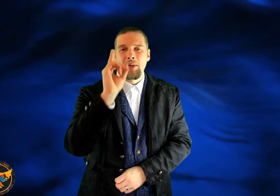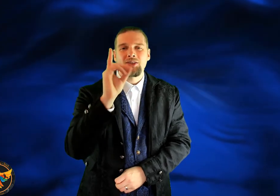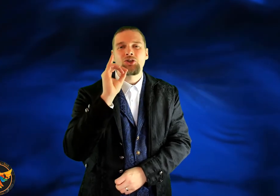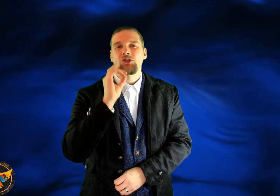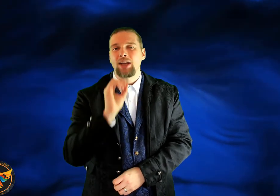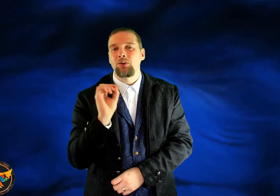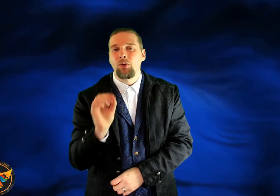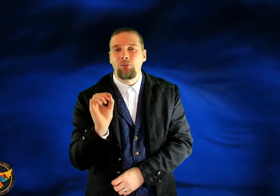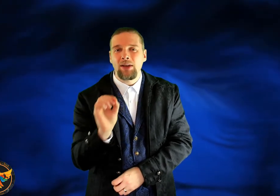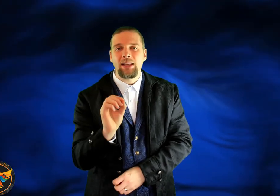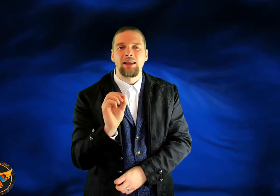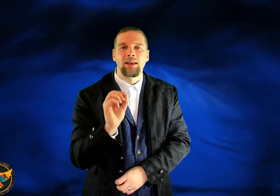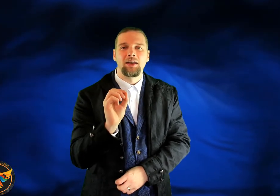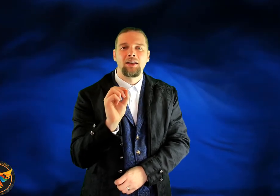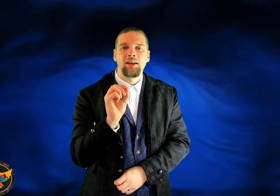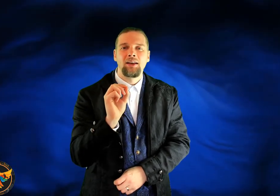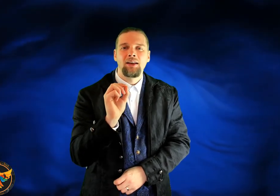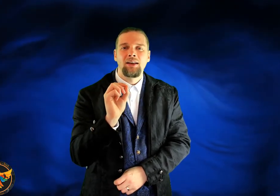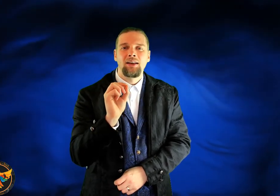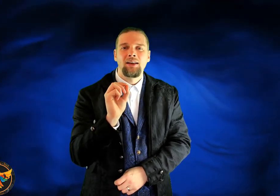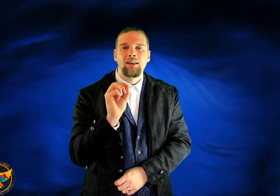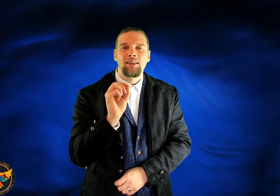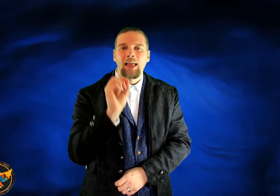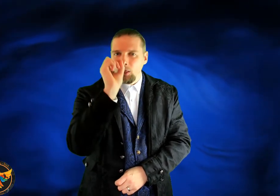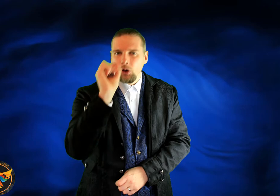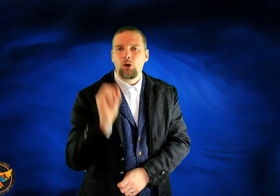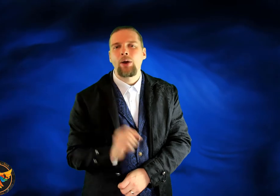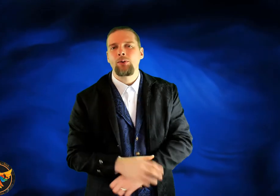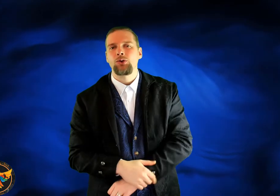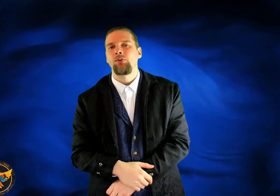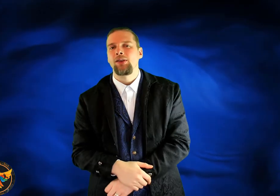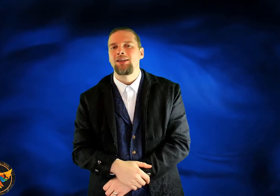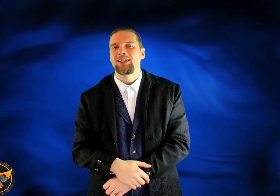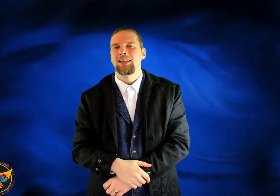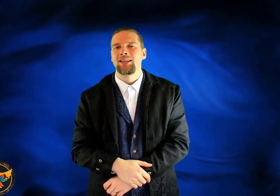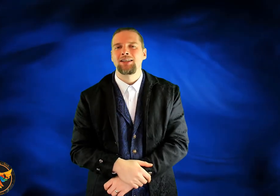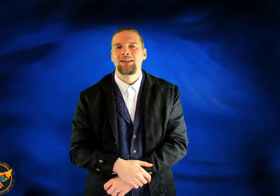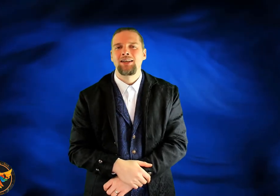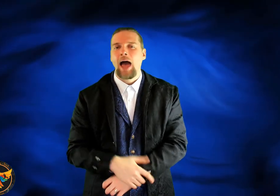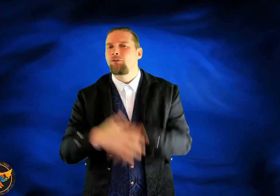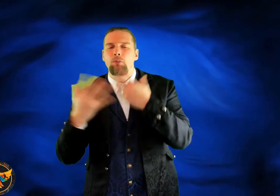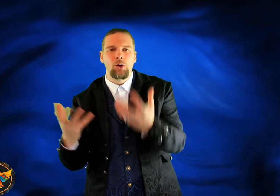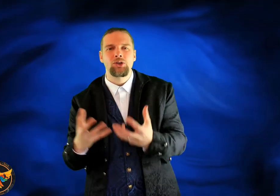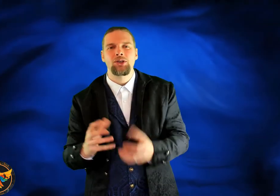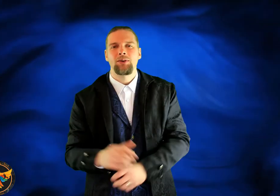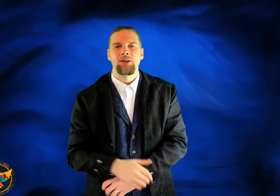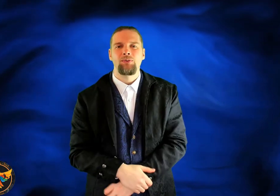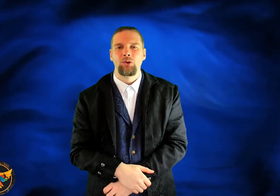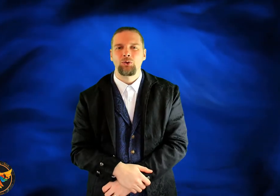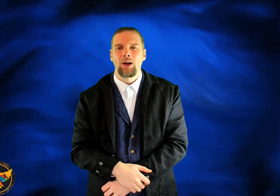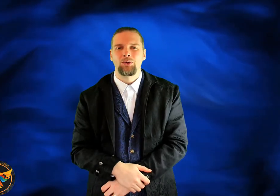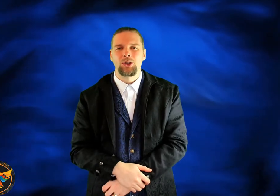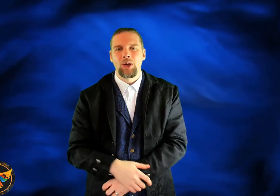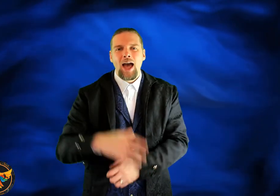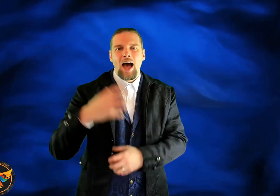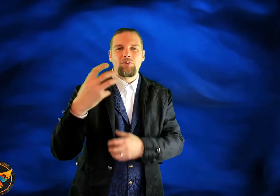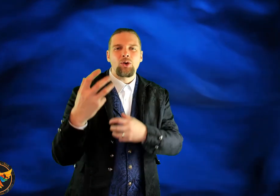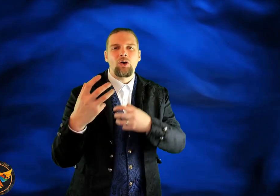messages and how you're feeling, then look around you for these things. Have you positivity filled around you? Have you got